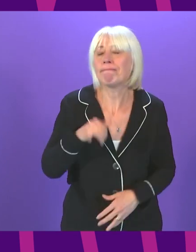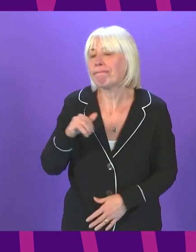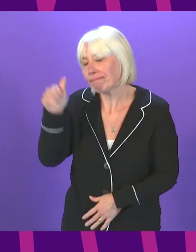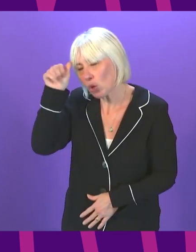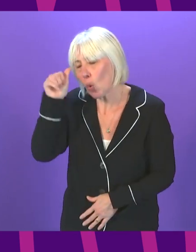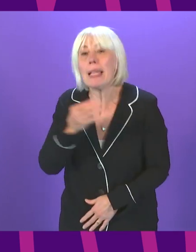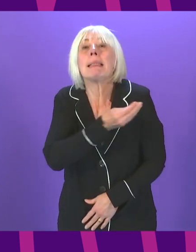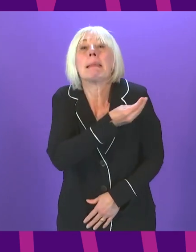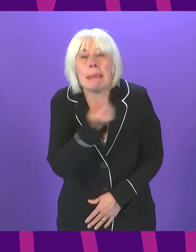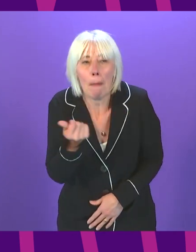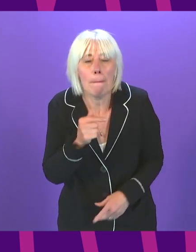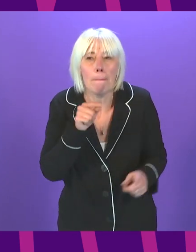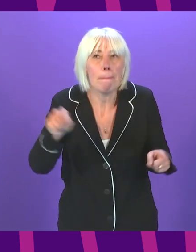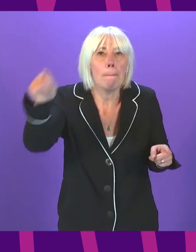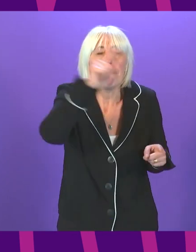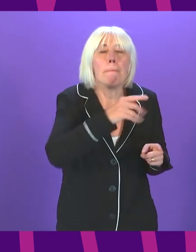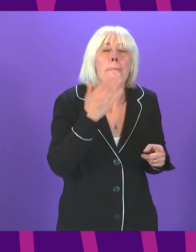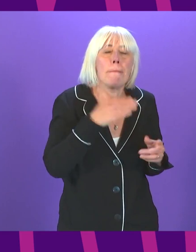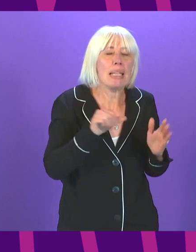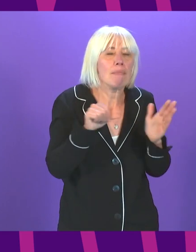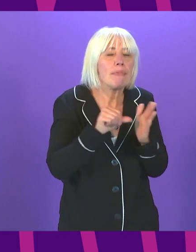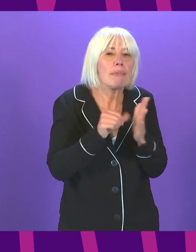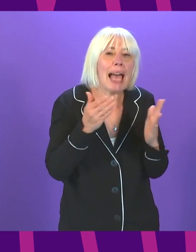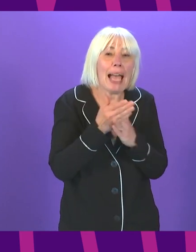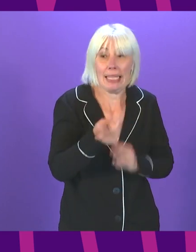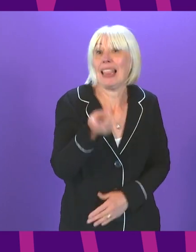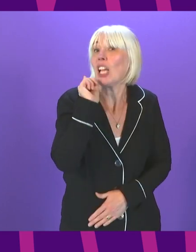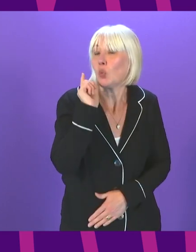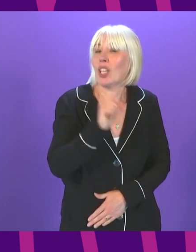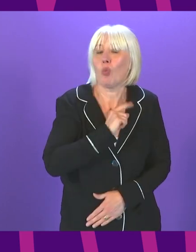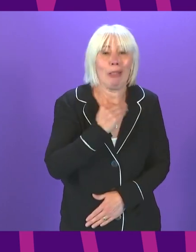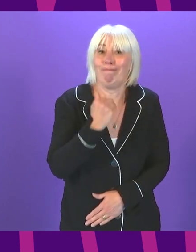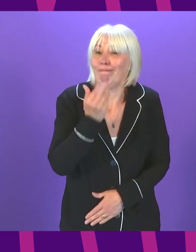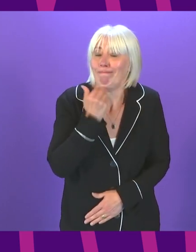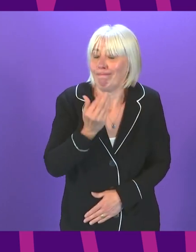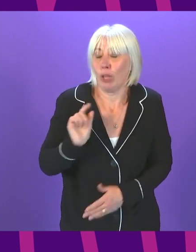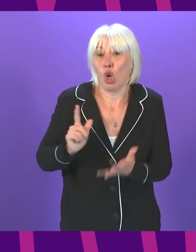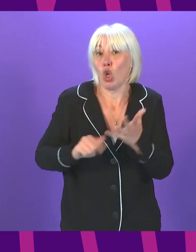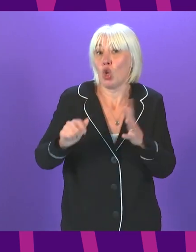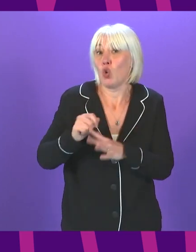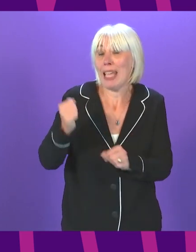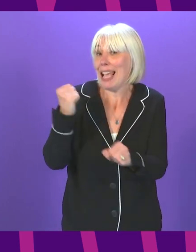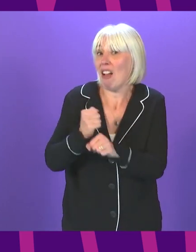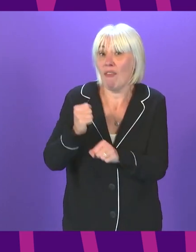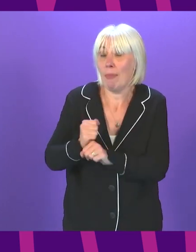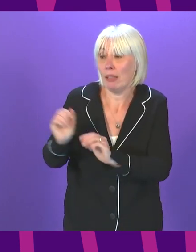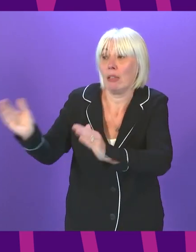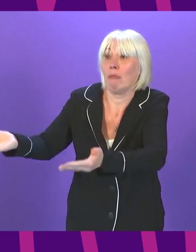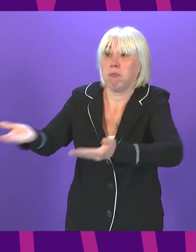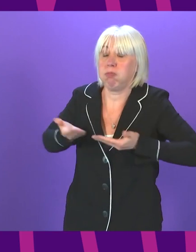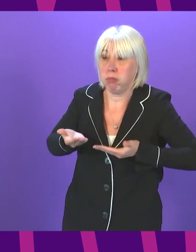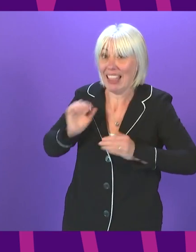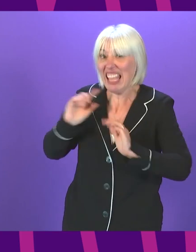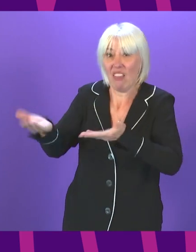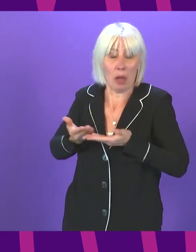that some people experienced difficulties accessing tests last week due to a shortage of kits. The UK Government supplies the test kits